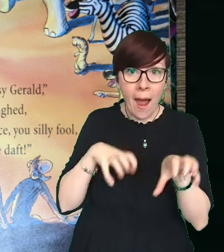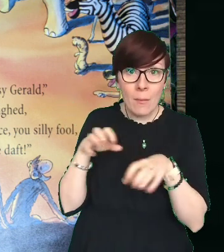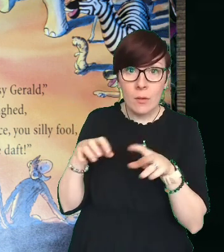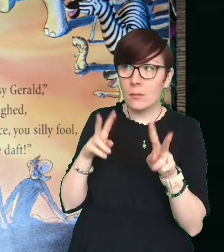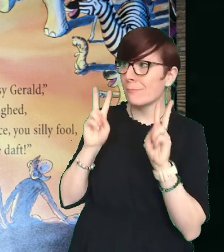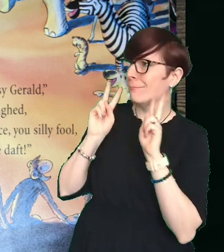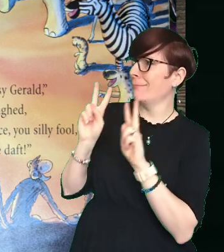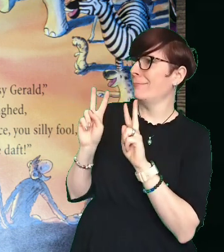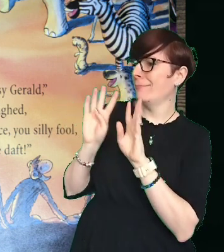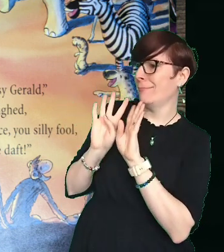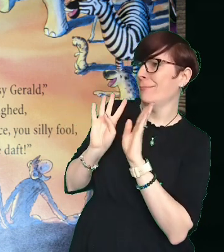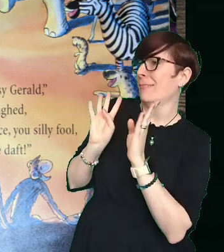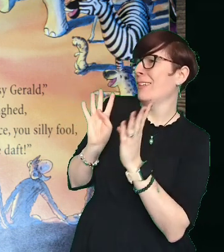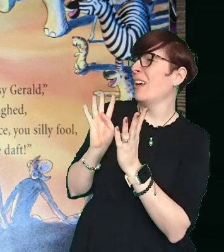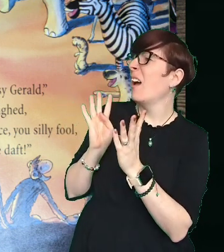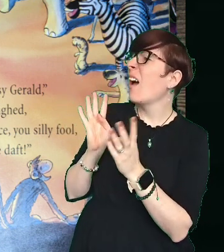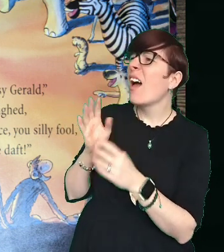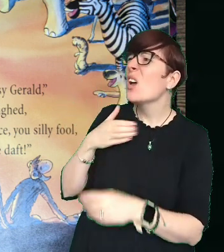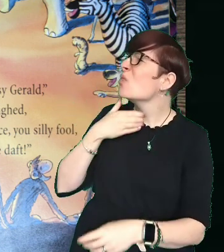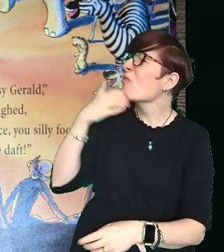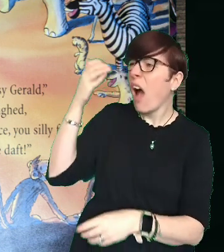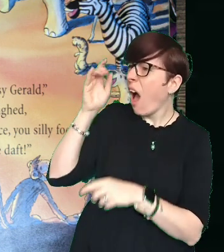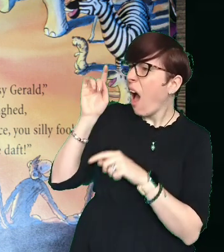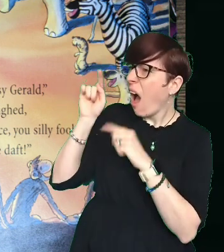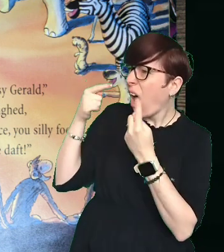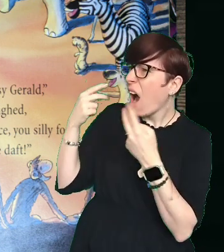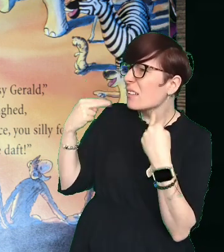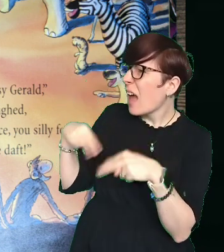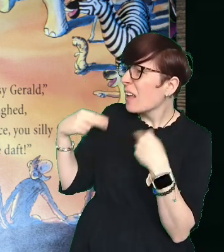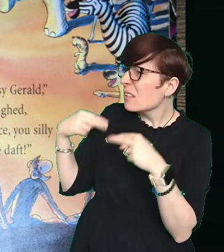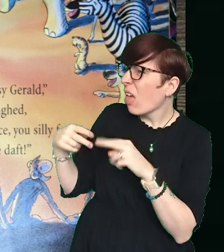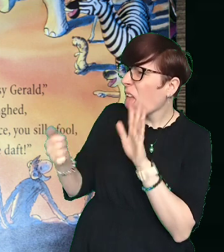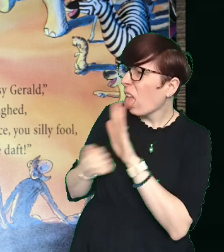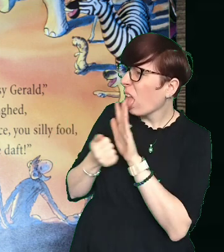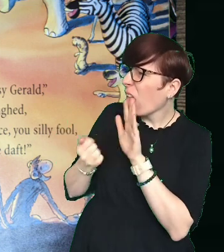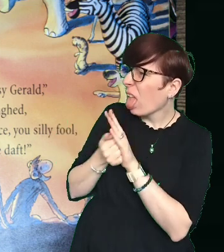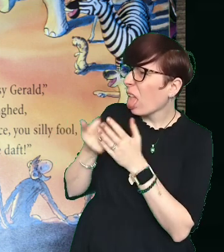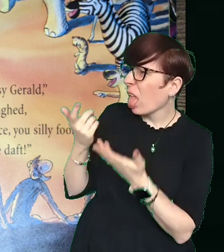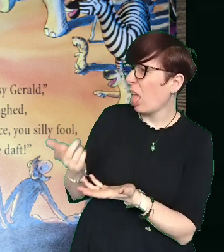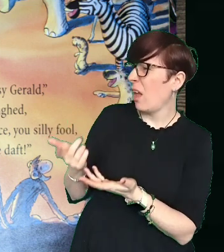Giraffes can't dance, you silly fool! Oh, Gerald, don't be daft!